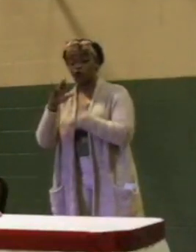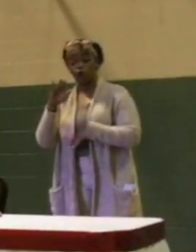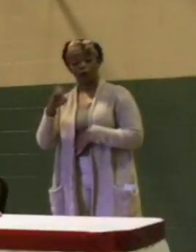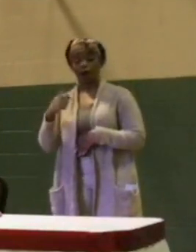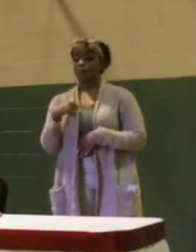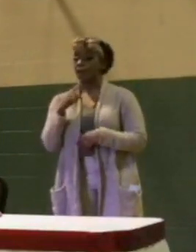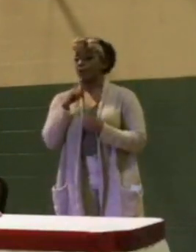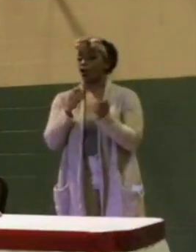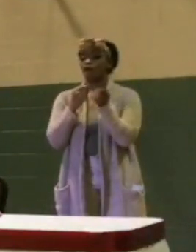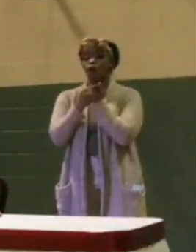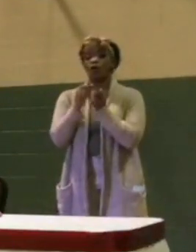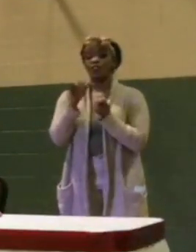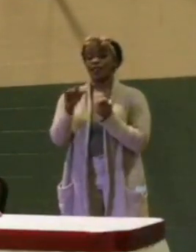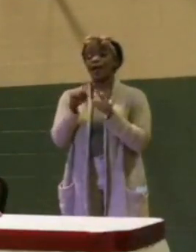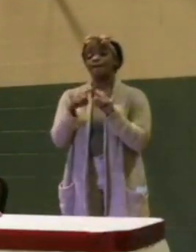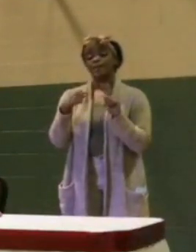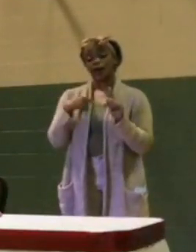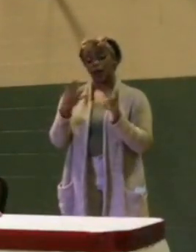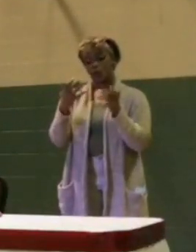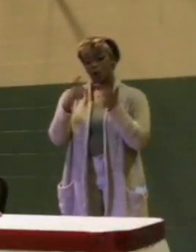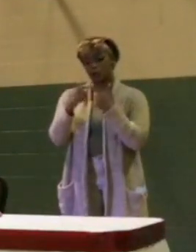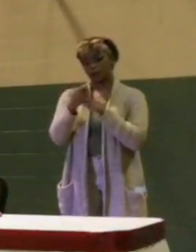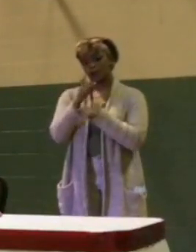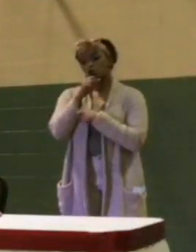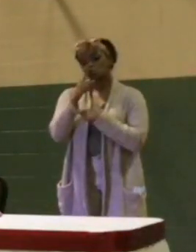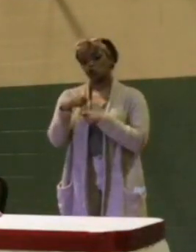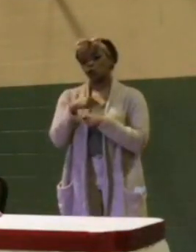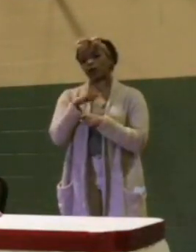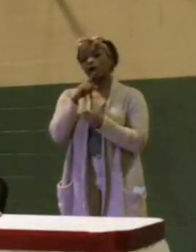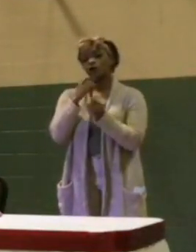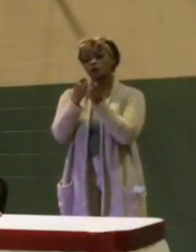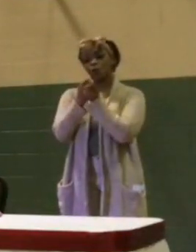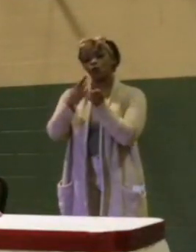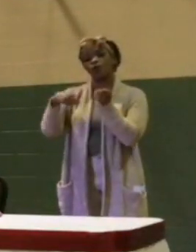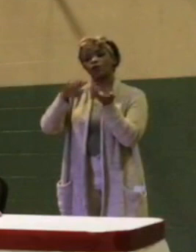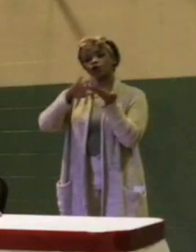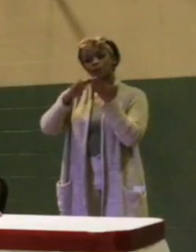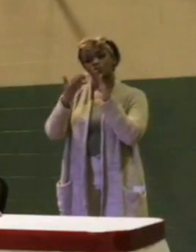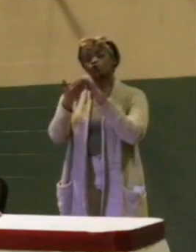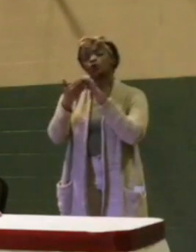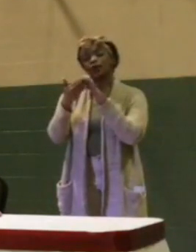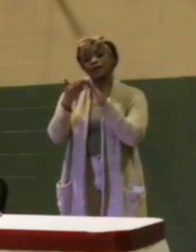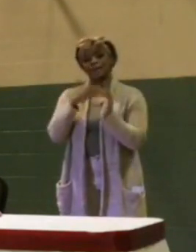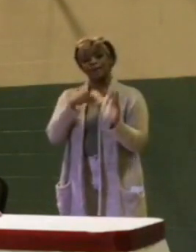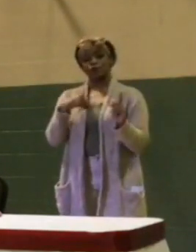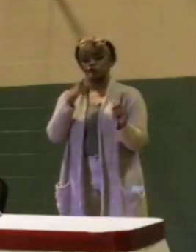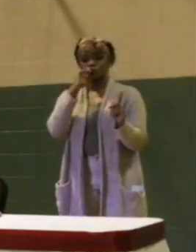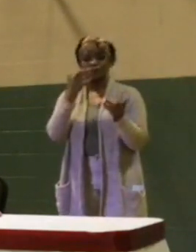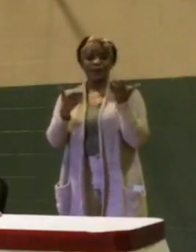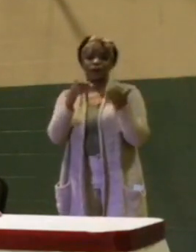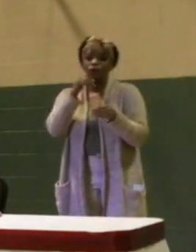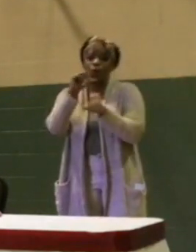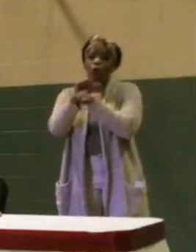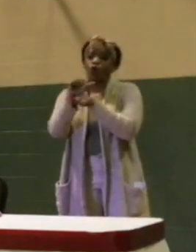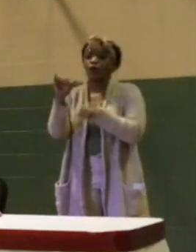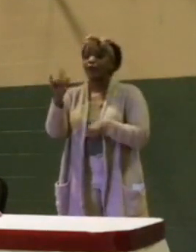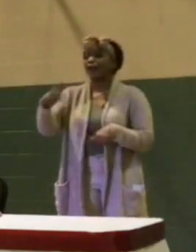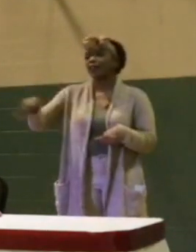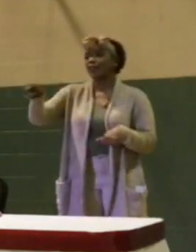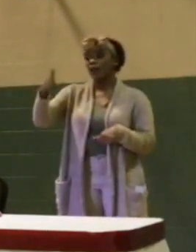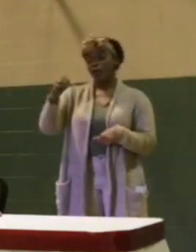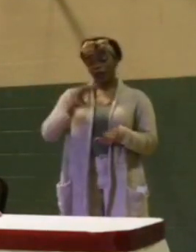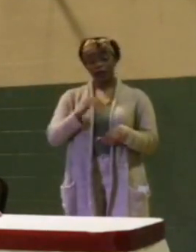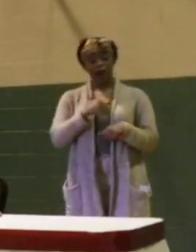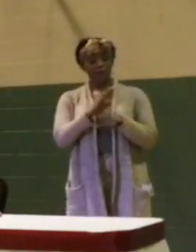am all for that. But I also want to make sure that we are supporting our community members who may have unconventional work schedules, and also our business